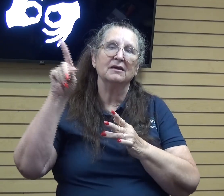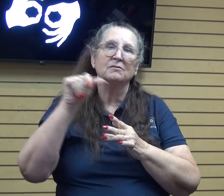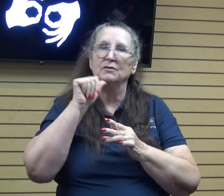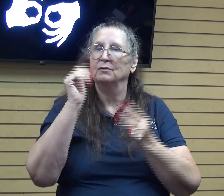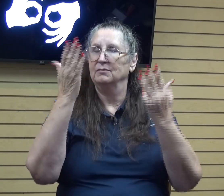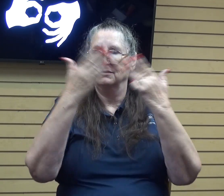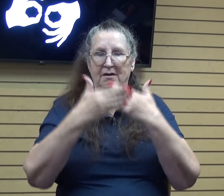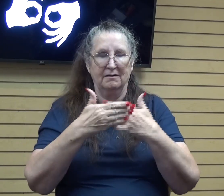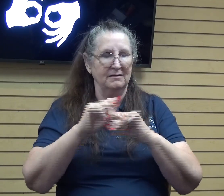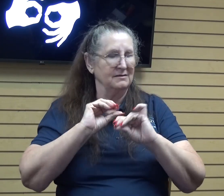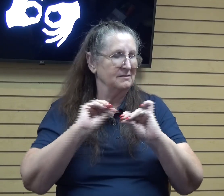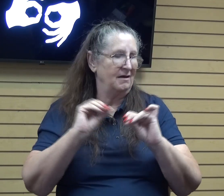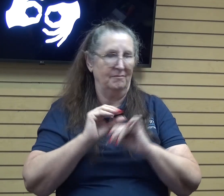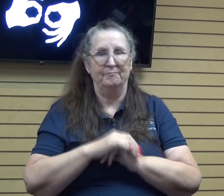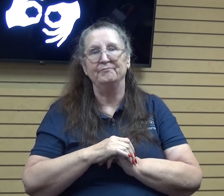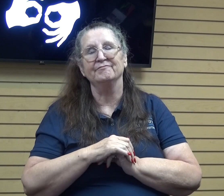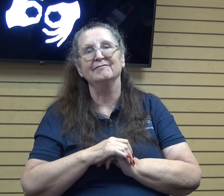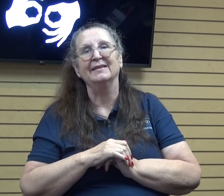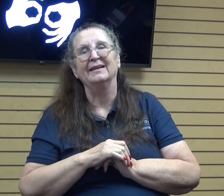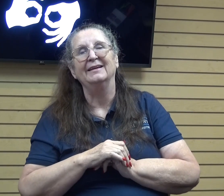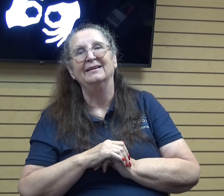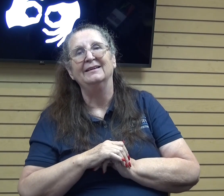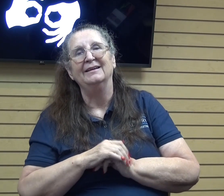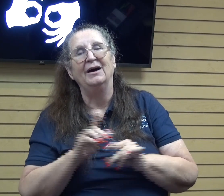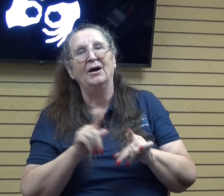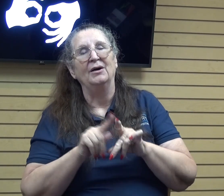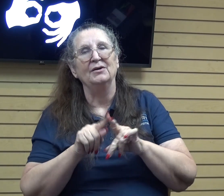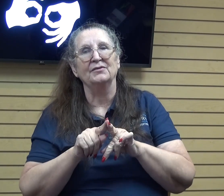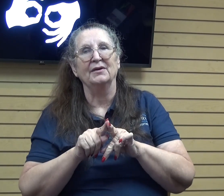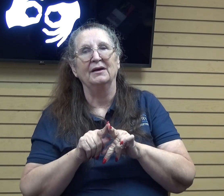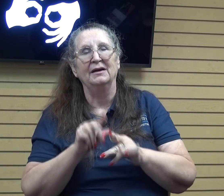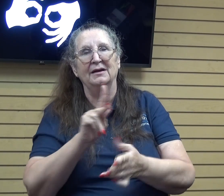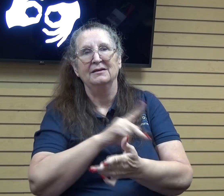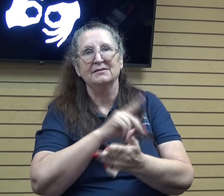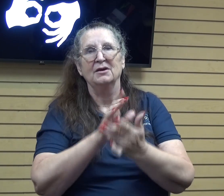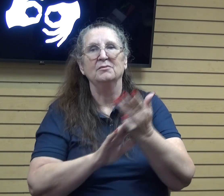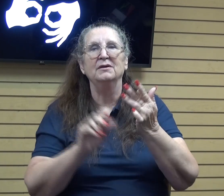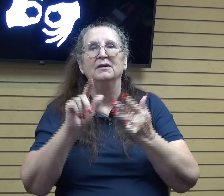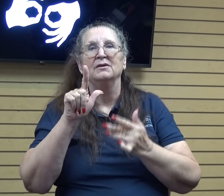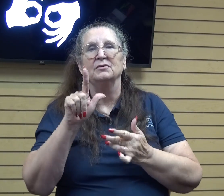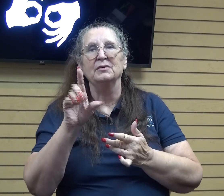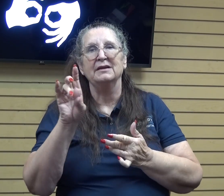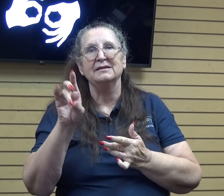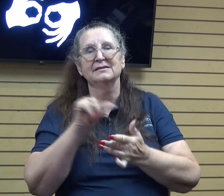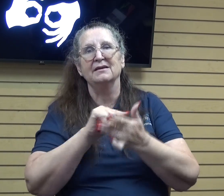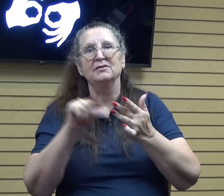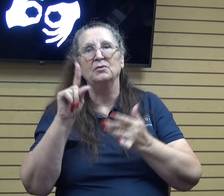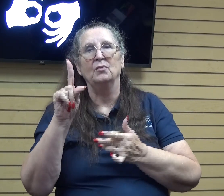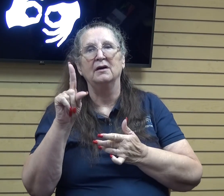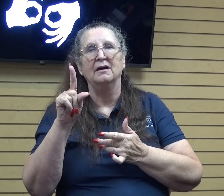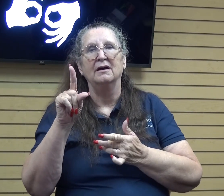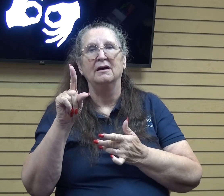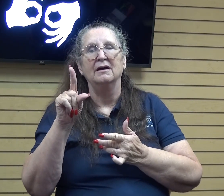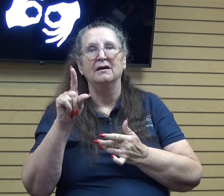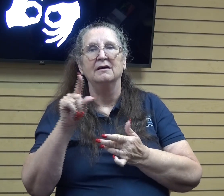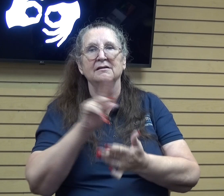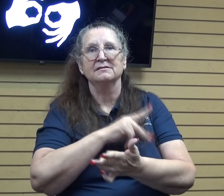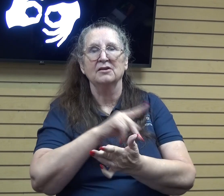at all also psalm 27 1 it's a psalm of david and